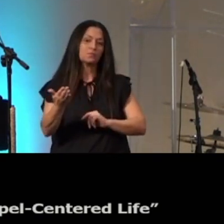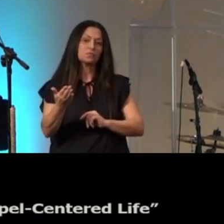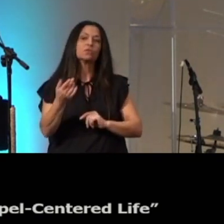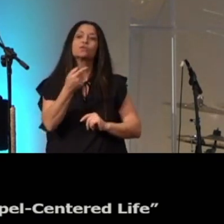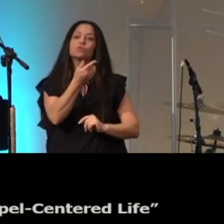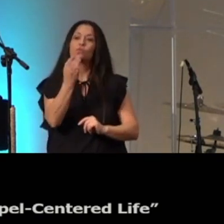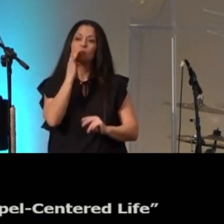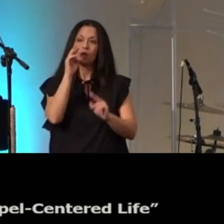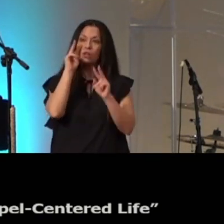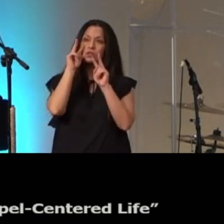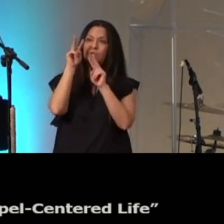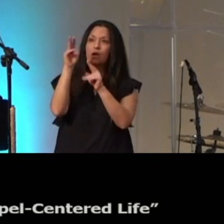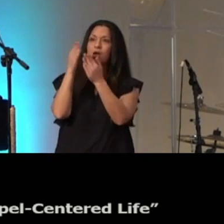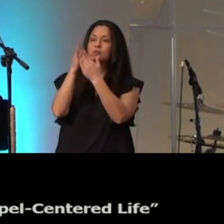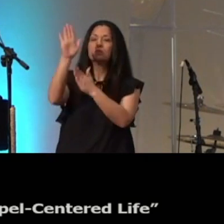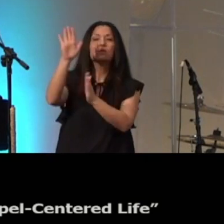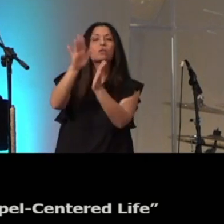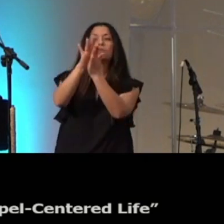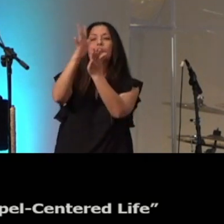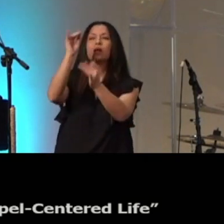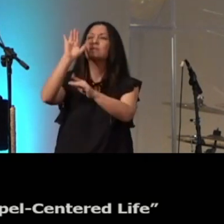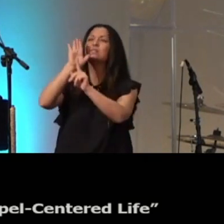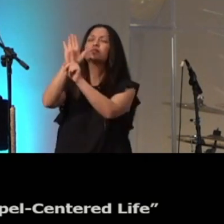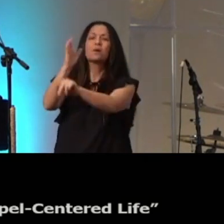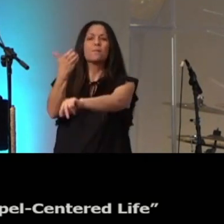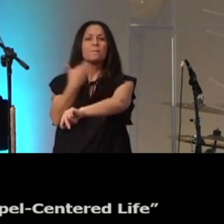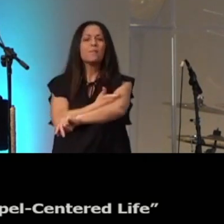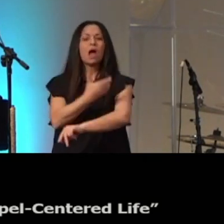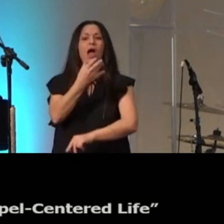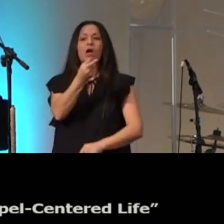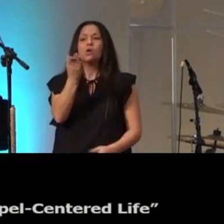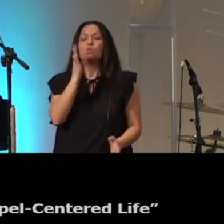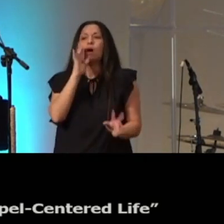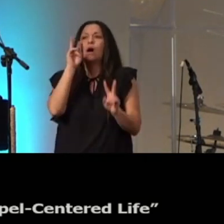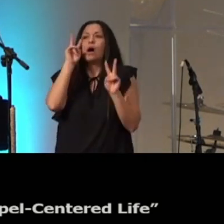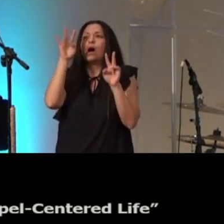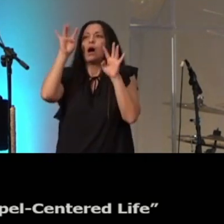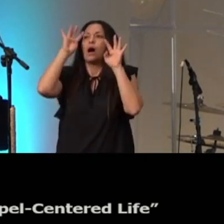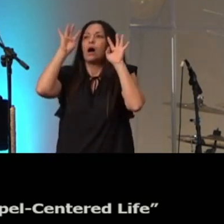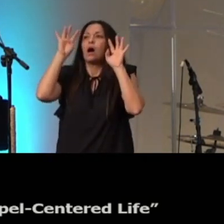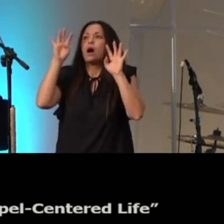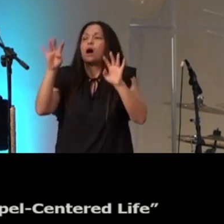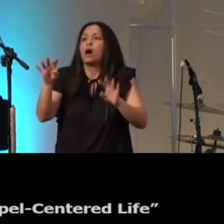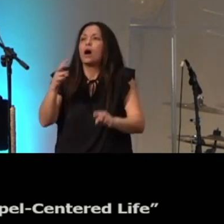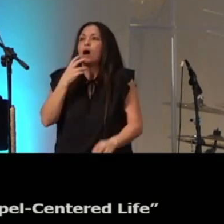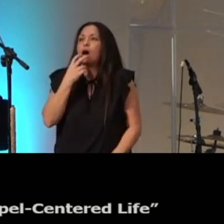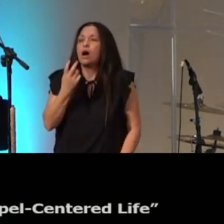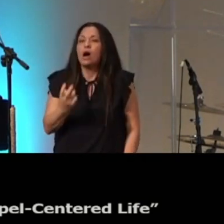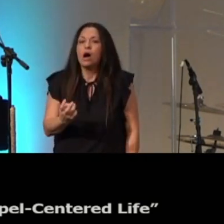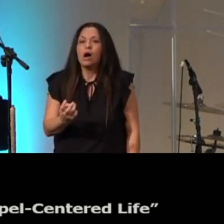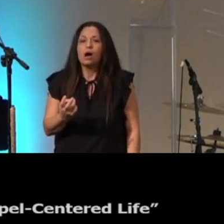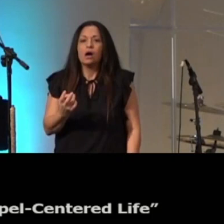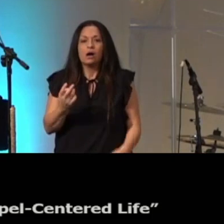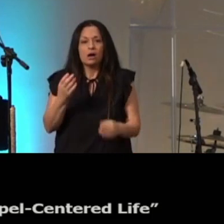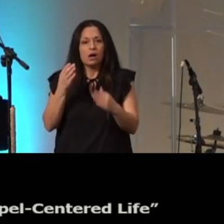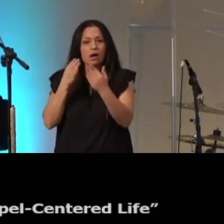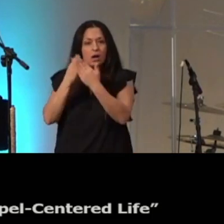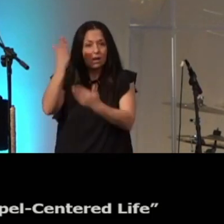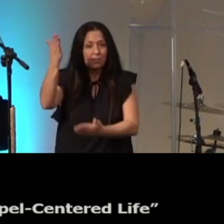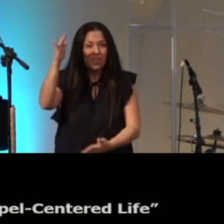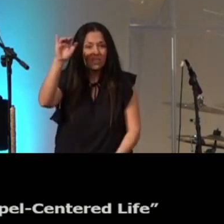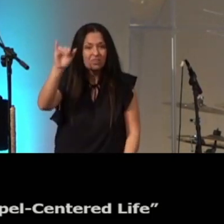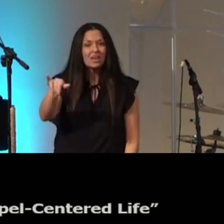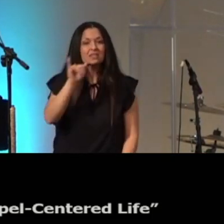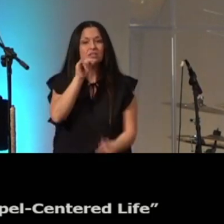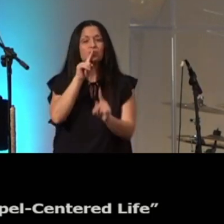you will look at his glory and his power and you will marvel at him that that the promise of